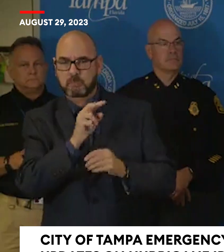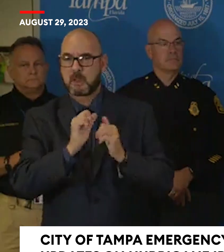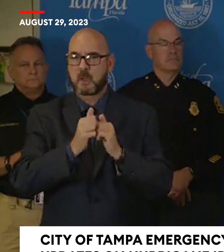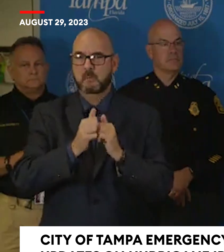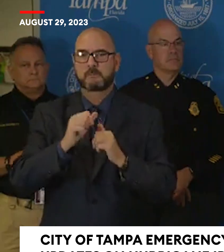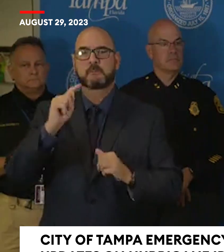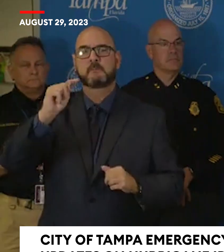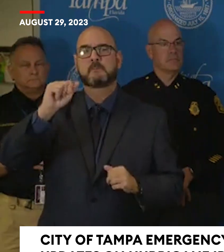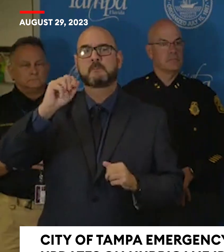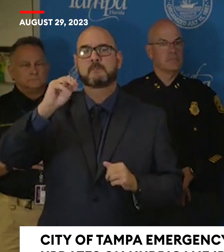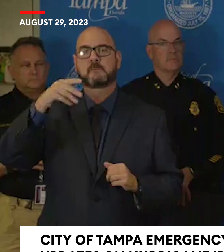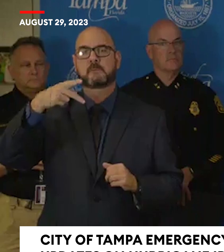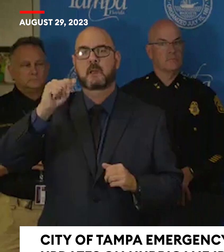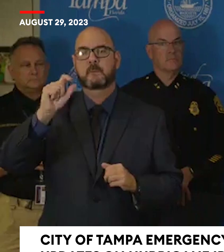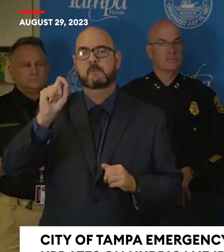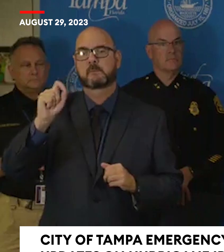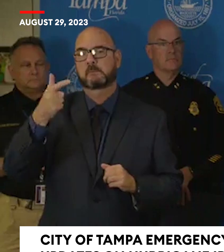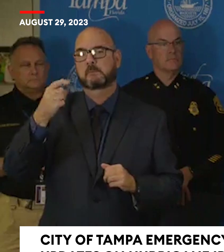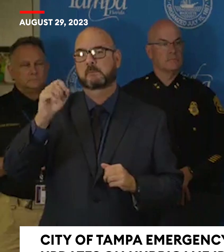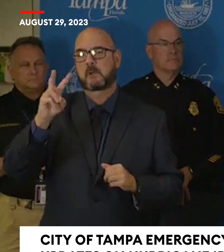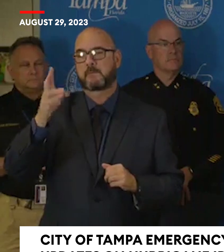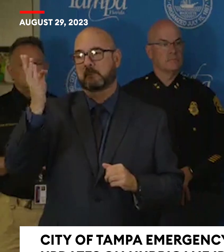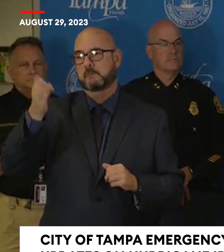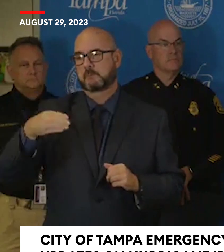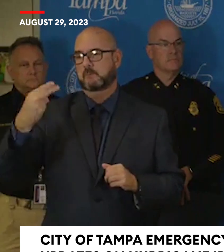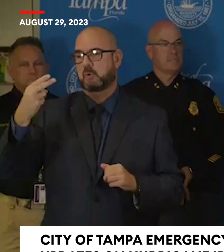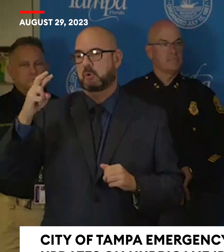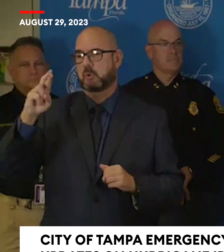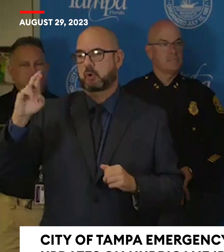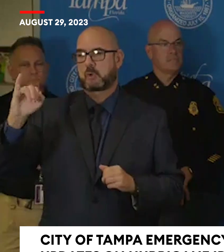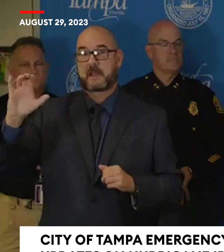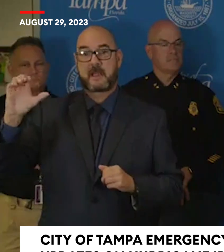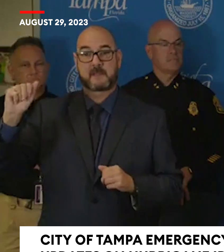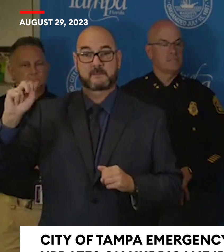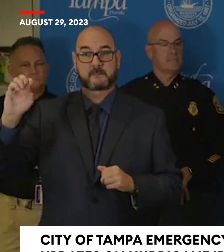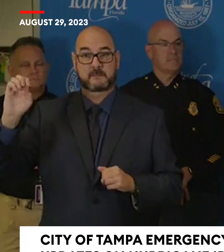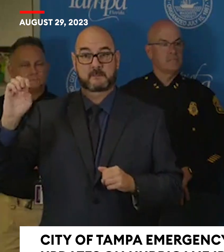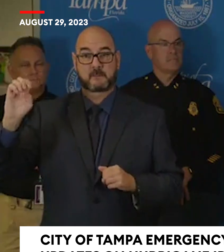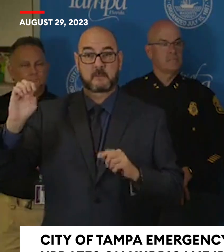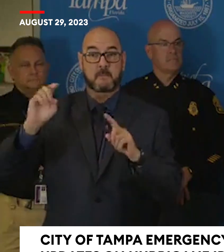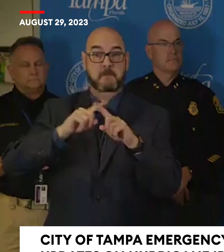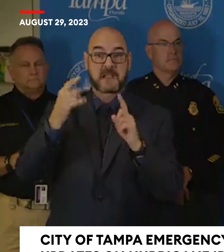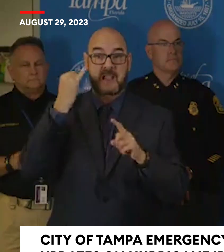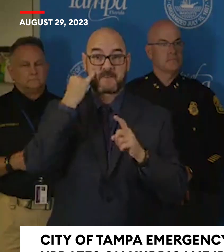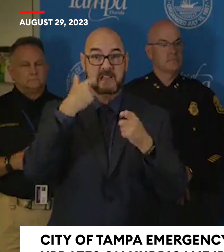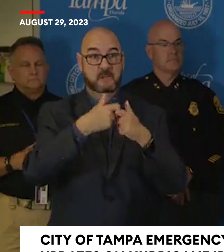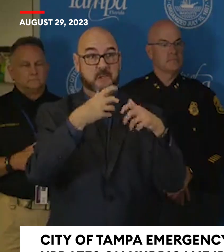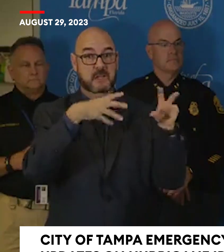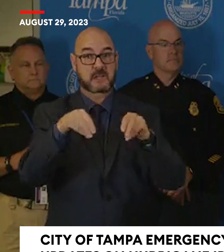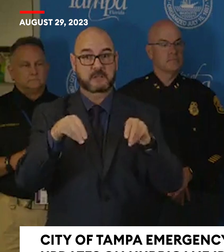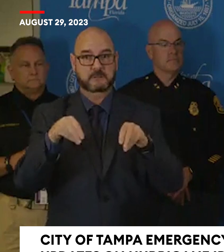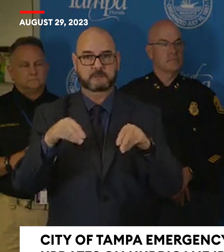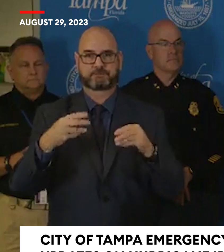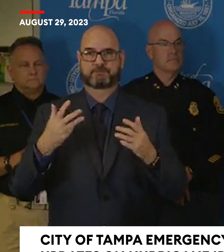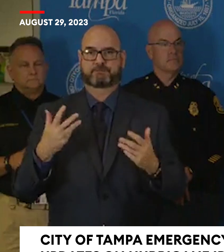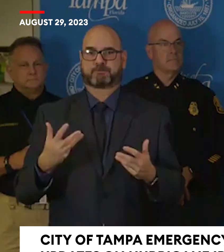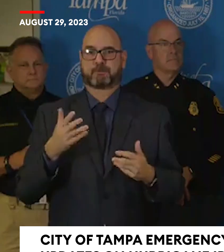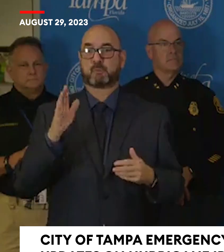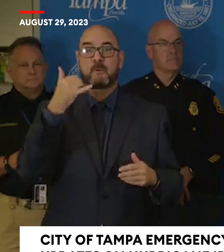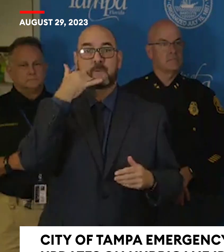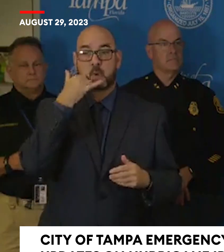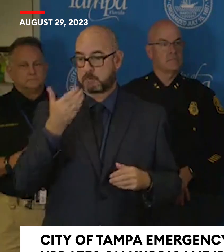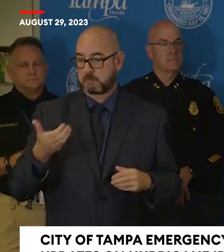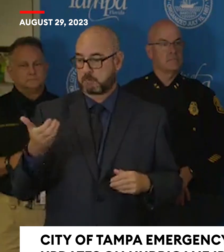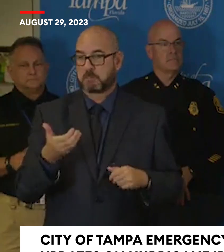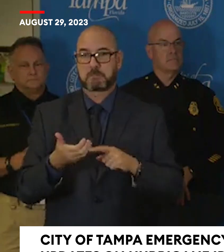backslash hurricane. But again, if the electricity goes out and you haven't charged your computer, look on your cell phones. Hopefully those